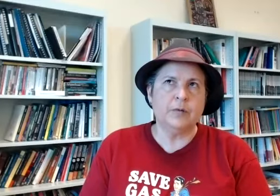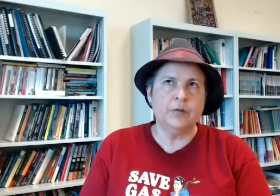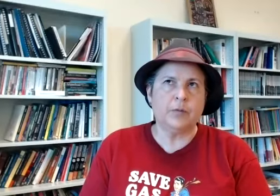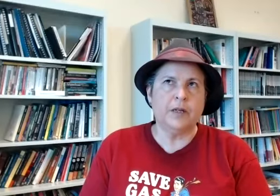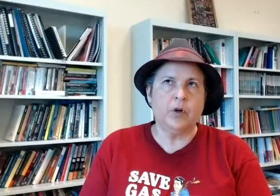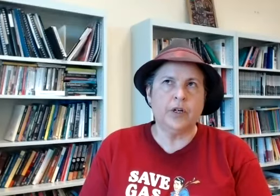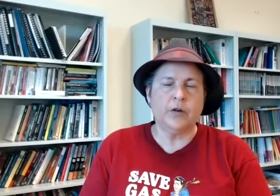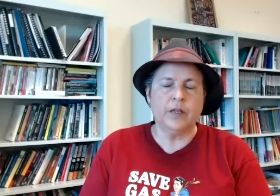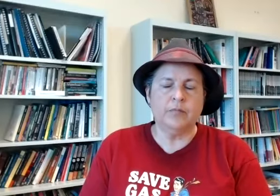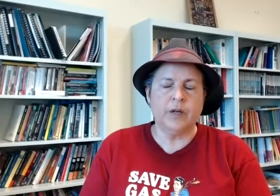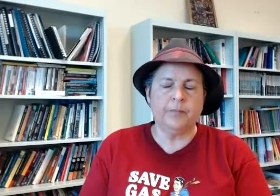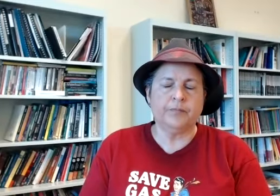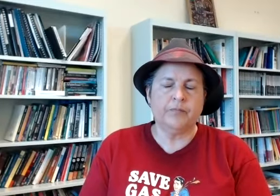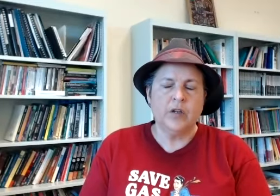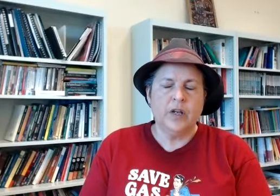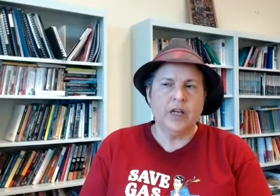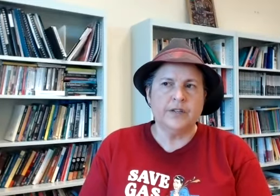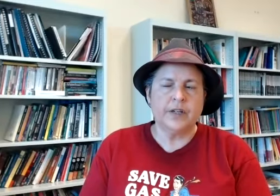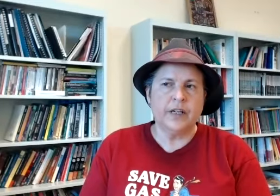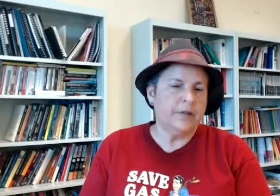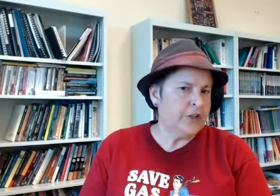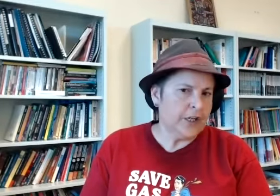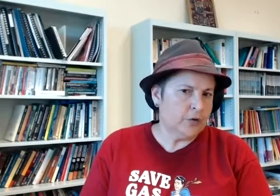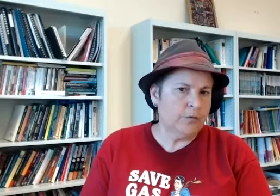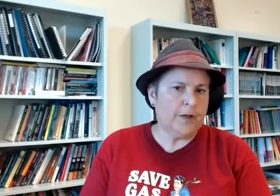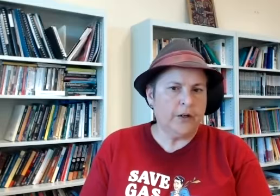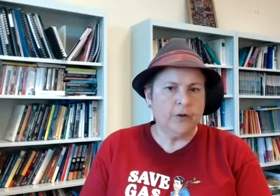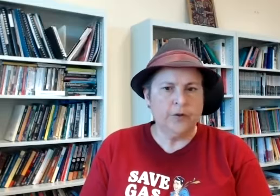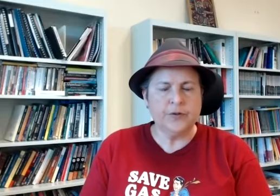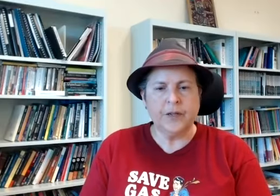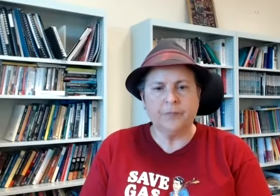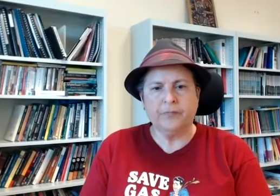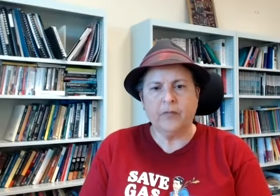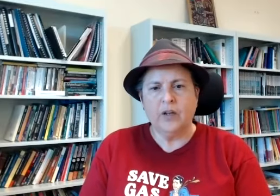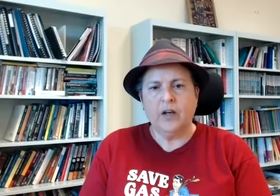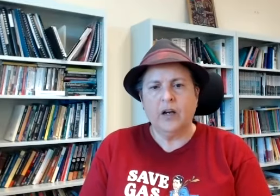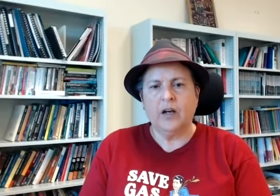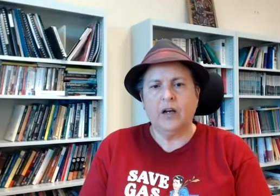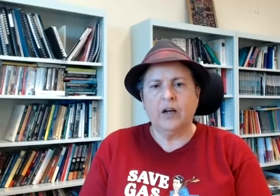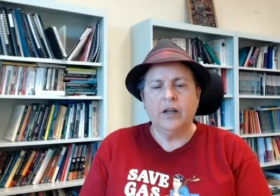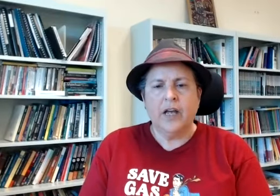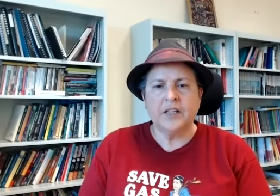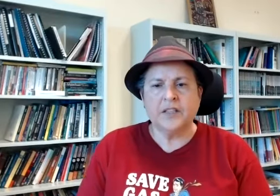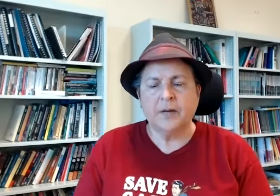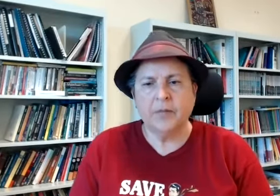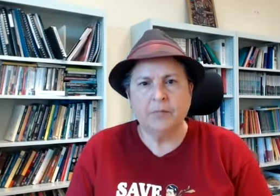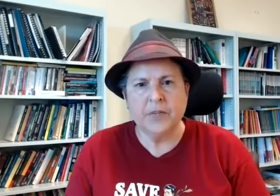and you probably might know him um he's an evangelical fellow who's um oh yeah has um missing